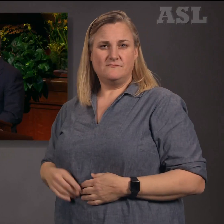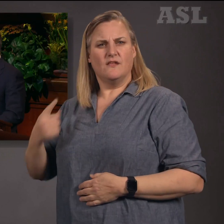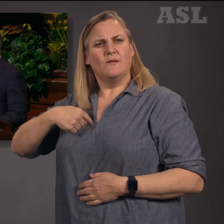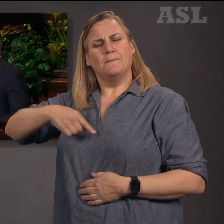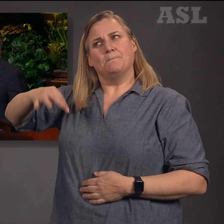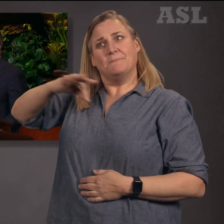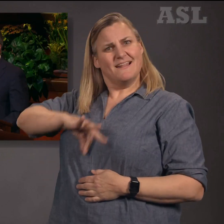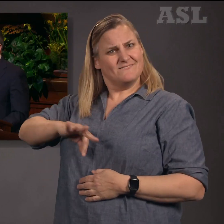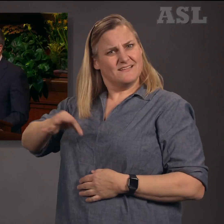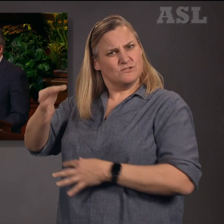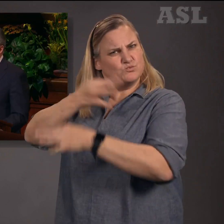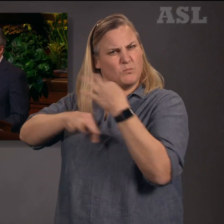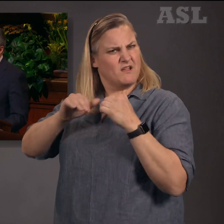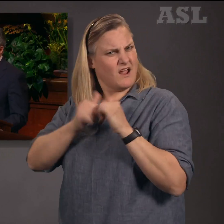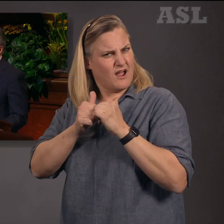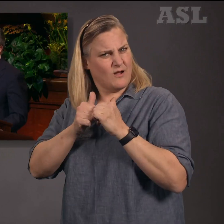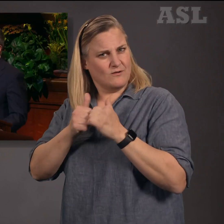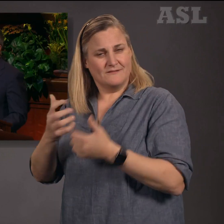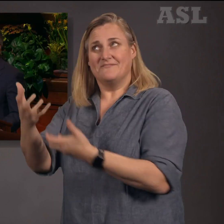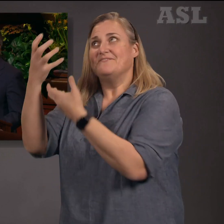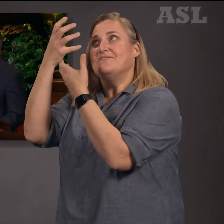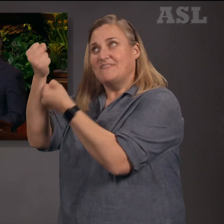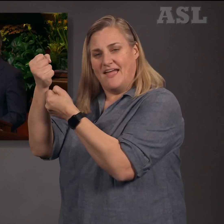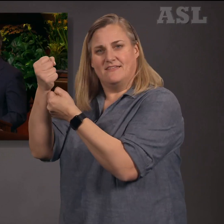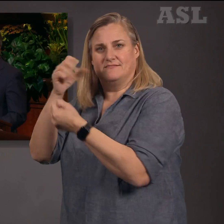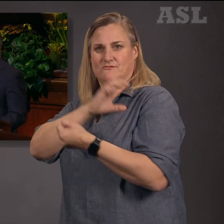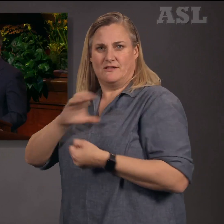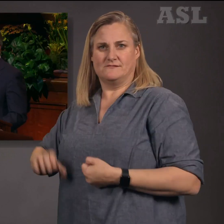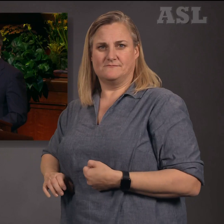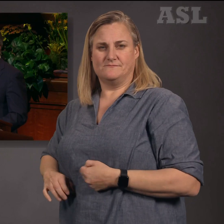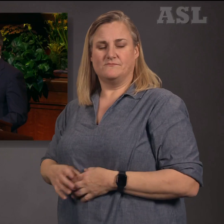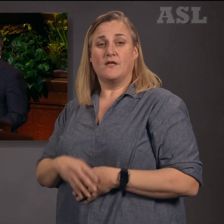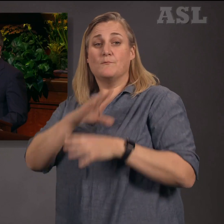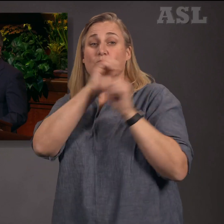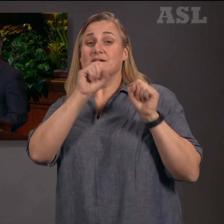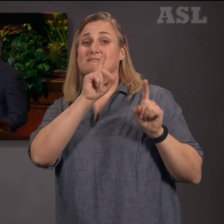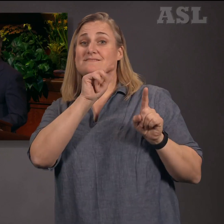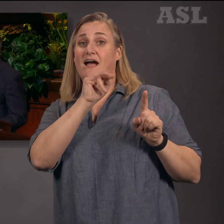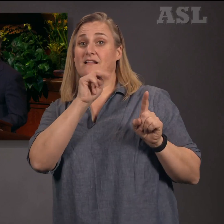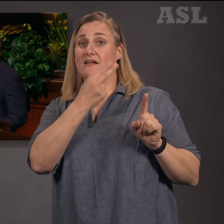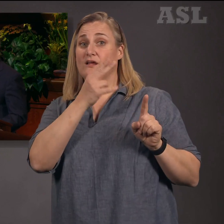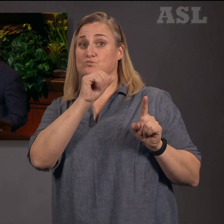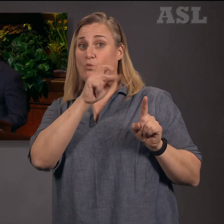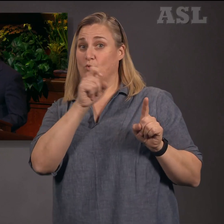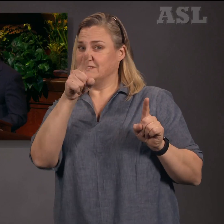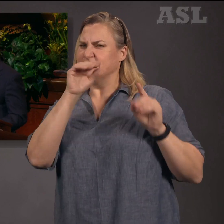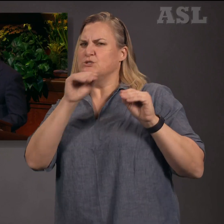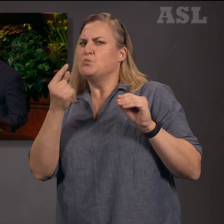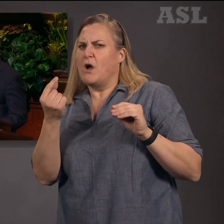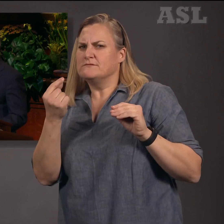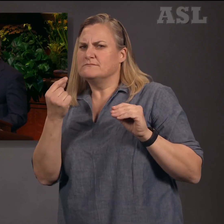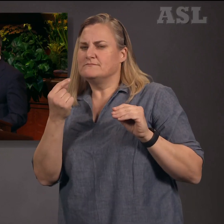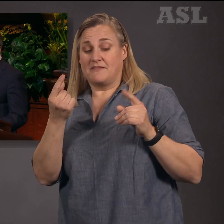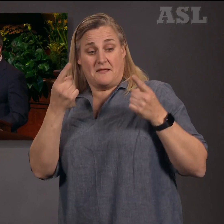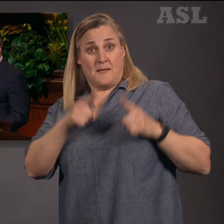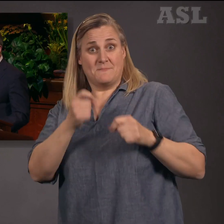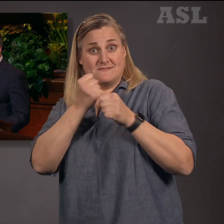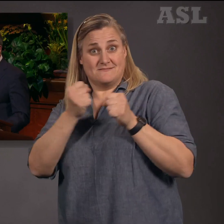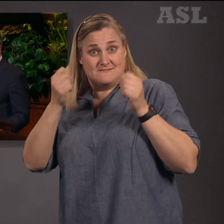President Dallin H. Oaks has taught that when the Savior forgives, He does more than cleanse us from sin. He also gives us new strength.